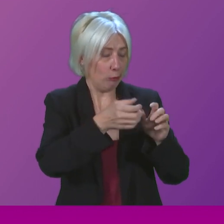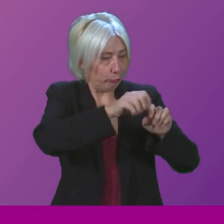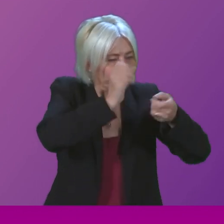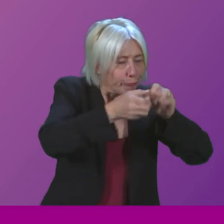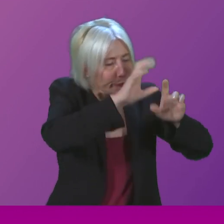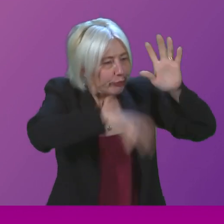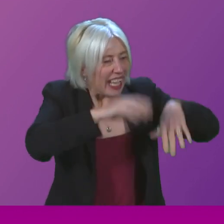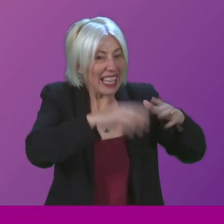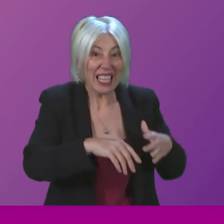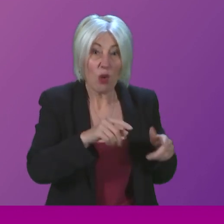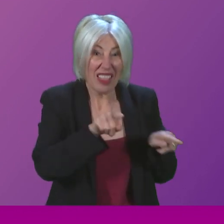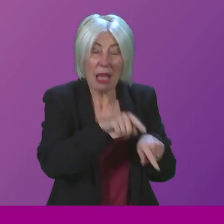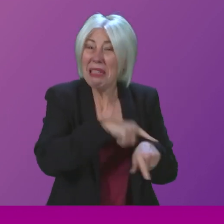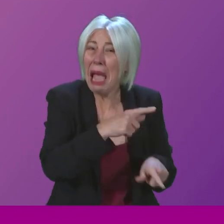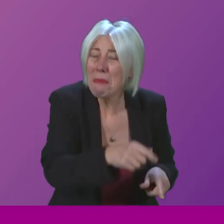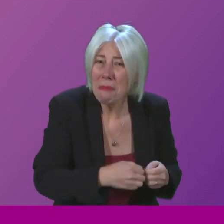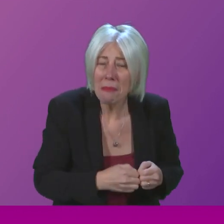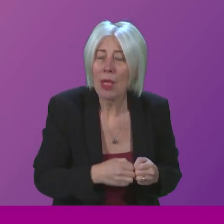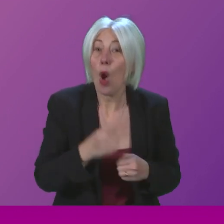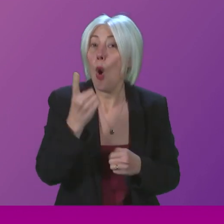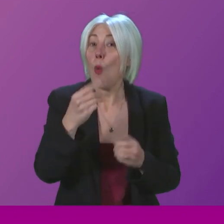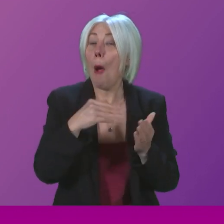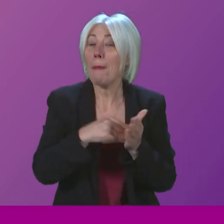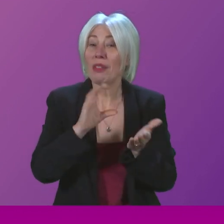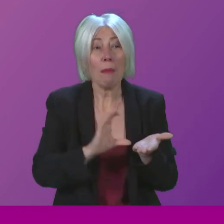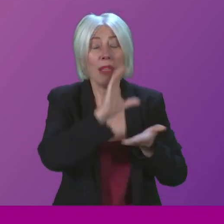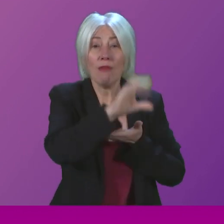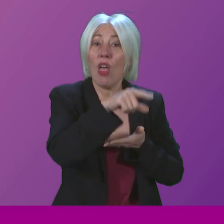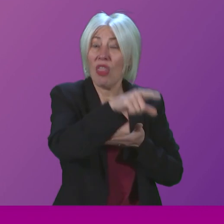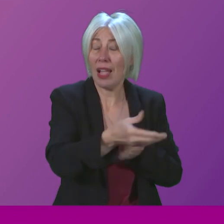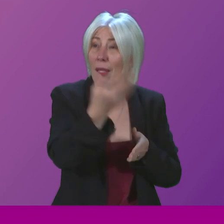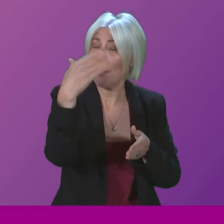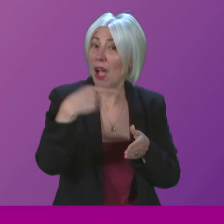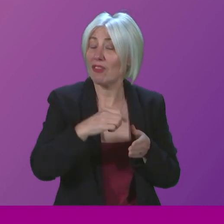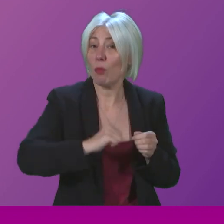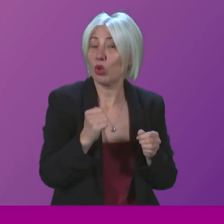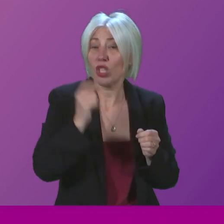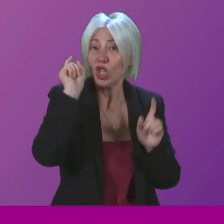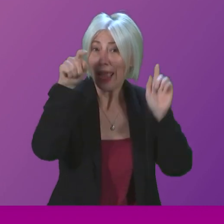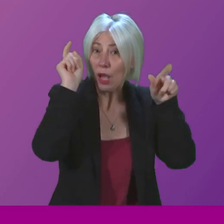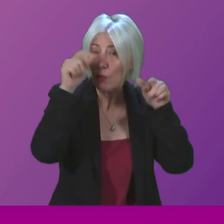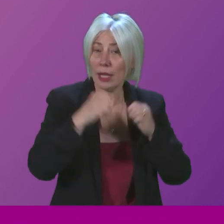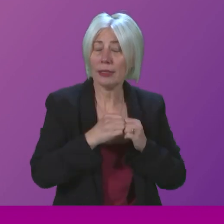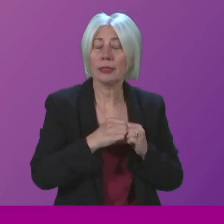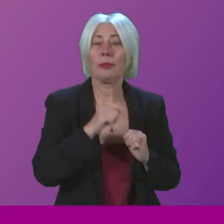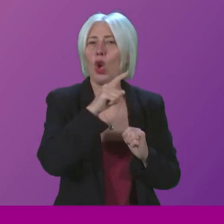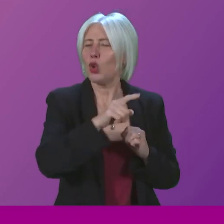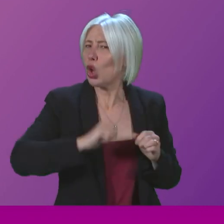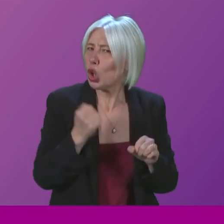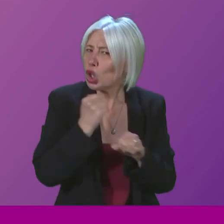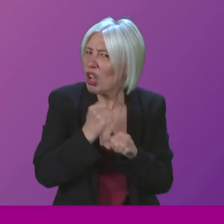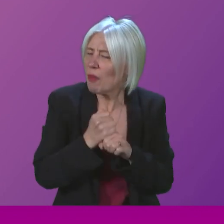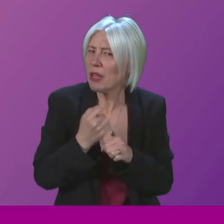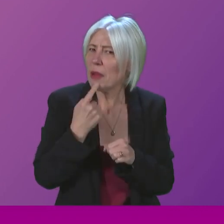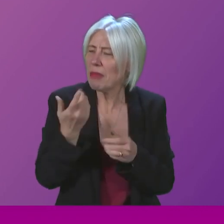Some of that machinery was funded by almost £1 million in Scottish Enterprise grants. So as the Government raised concerns with Plaidus management about their blatant